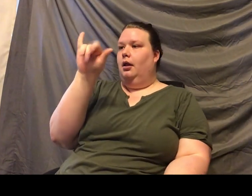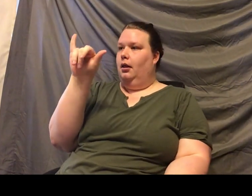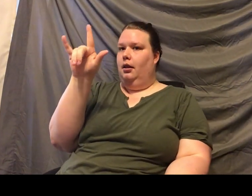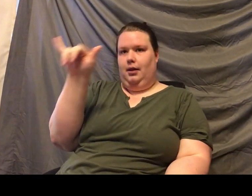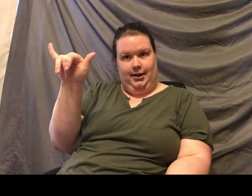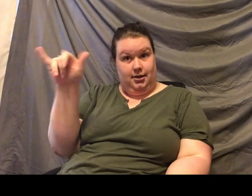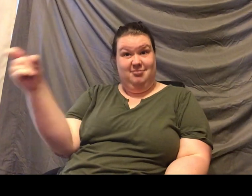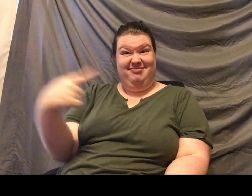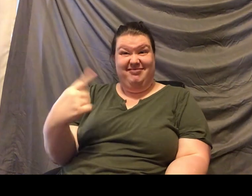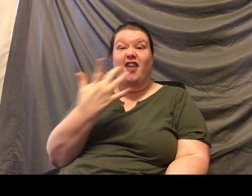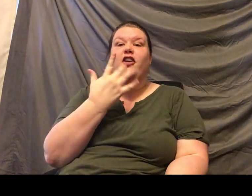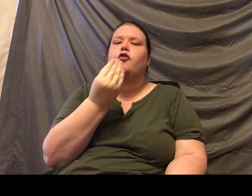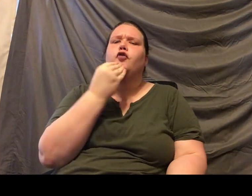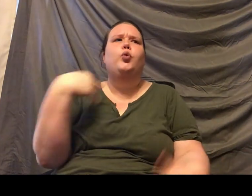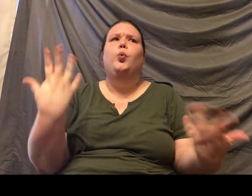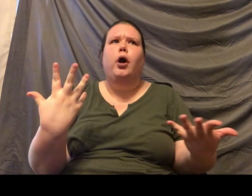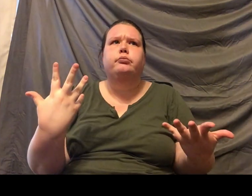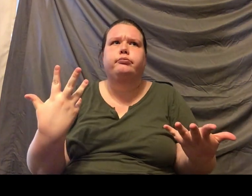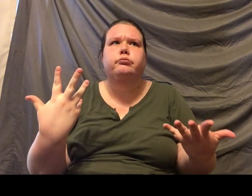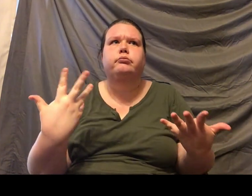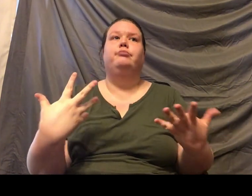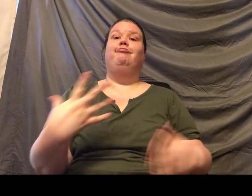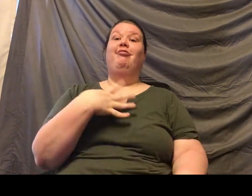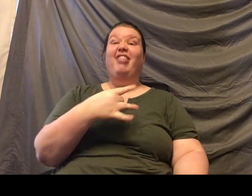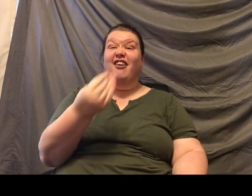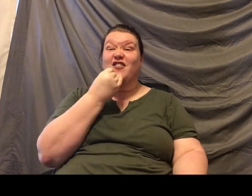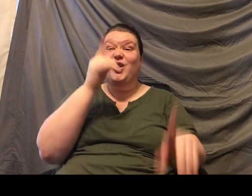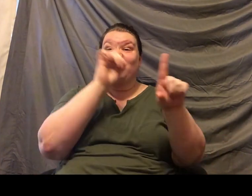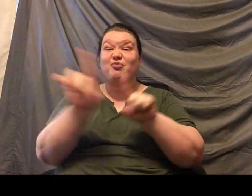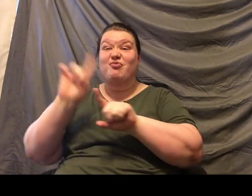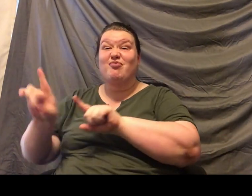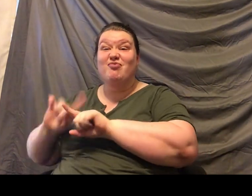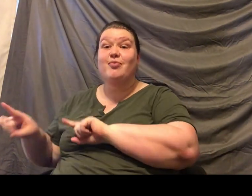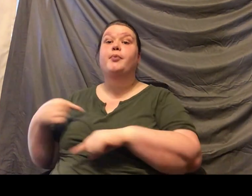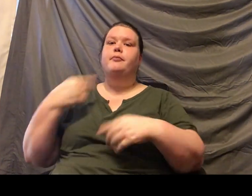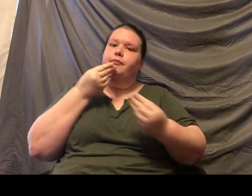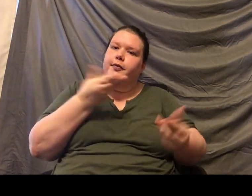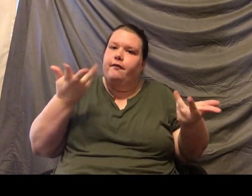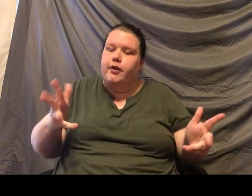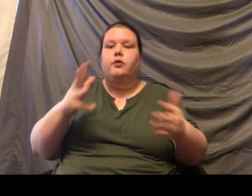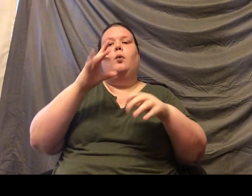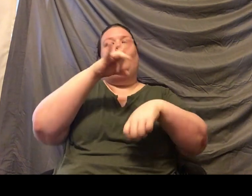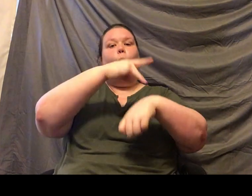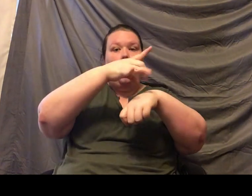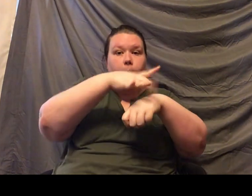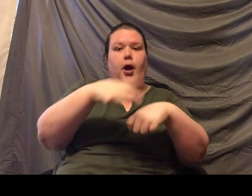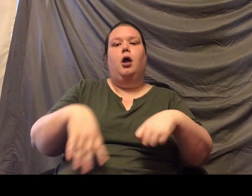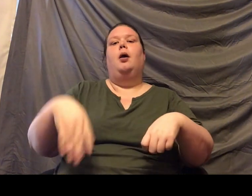they really, really like a lot of different fruits. Like you've seen, I might have been feeding Moe some watermelon and some blueberries. He really likes plum